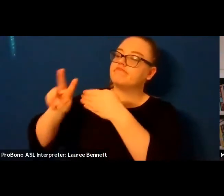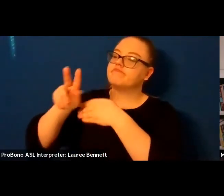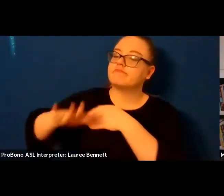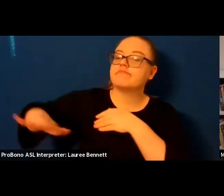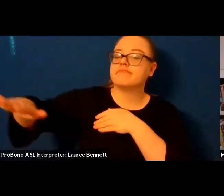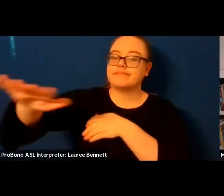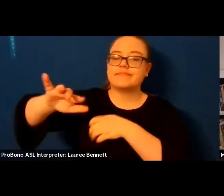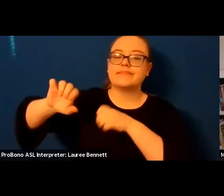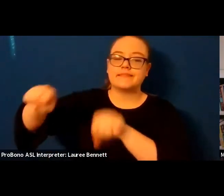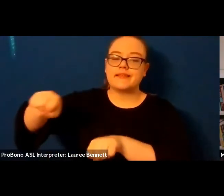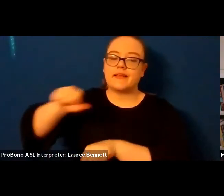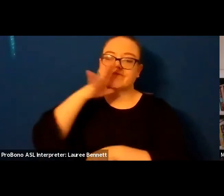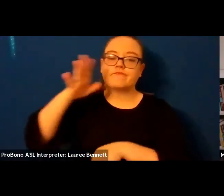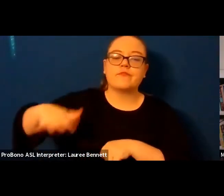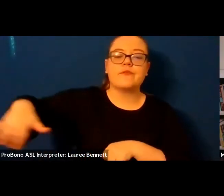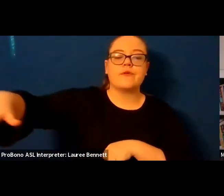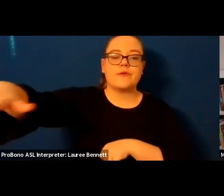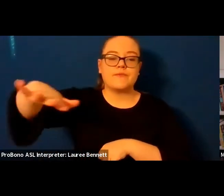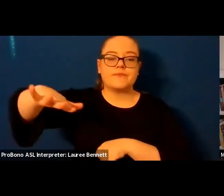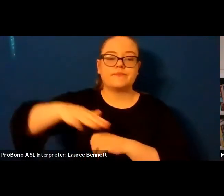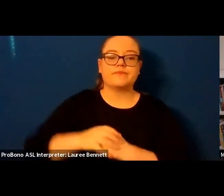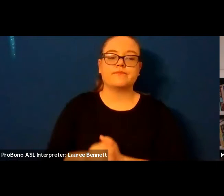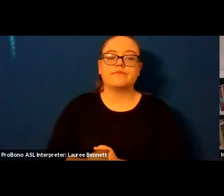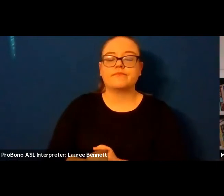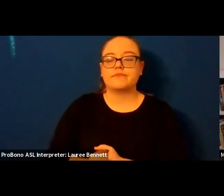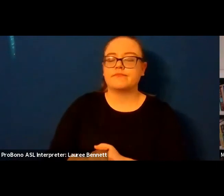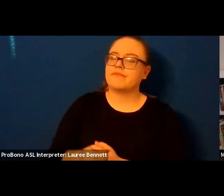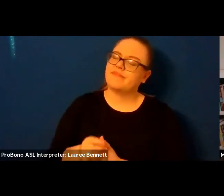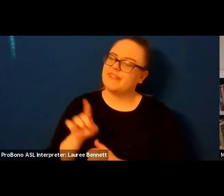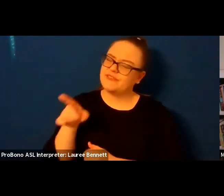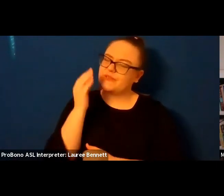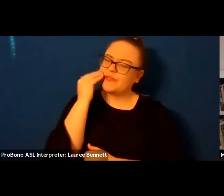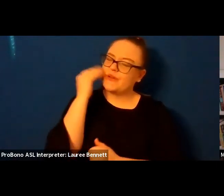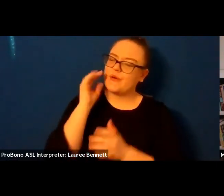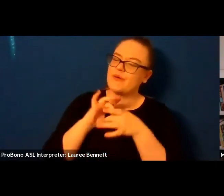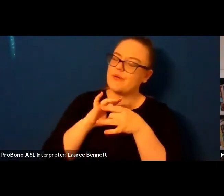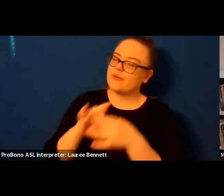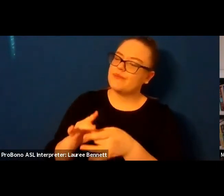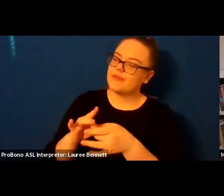brown eyes what can she know of the word crawlspace of the quiring black birds that